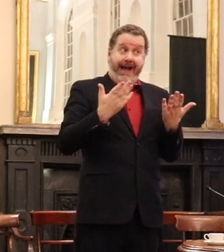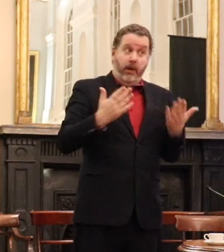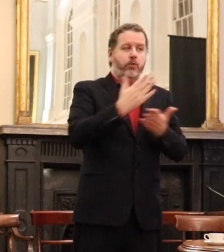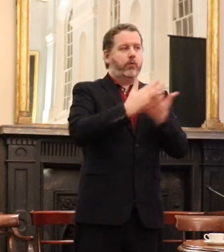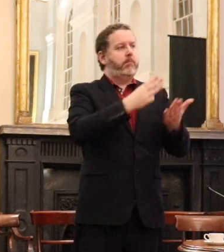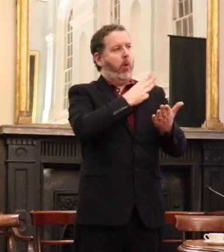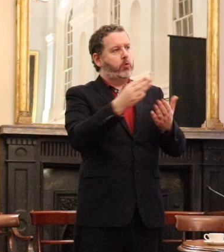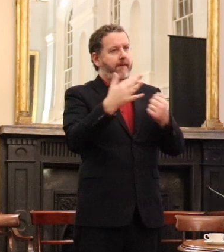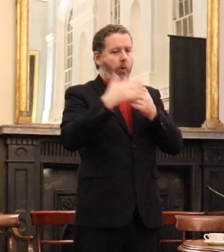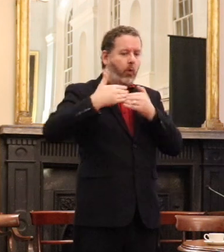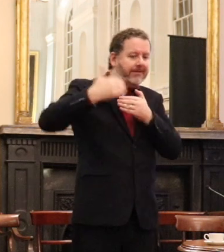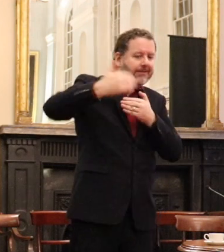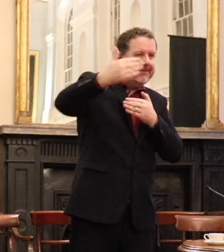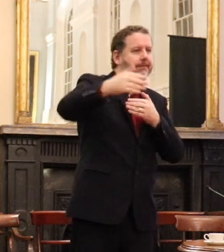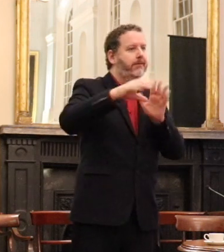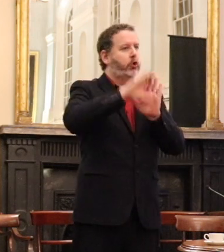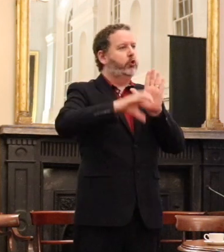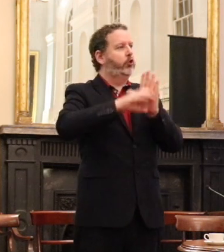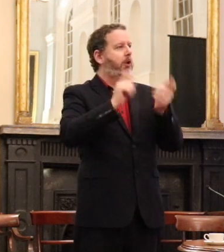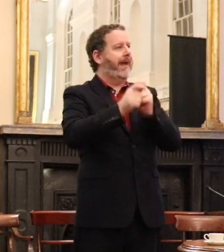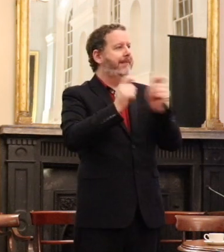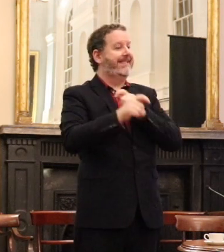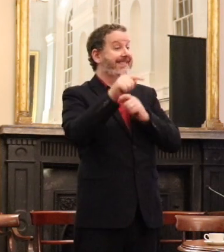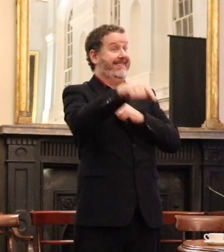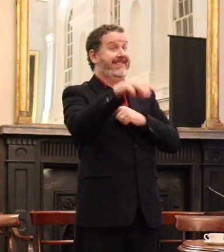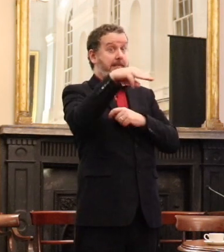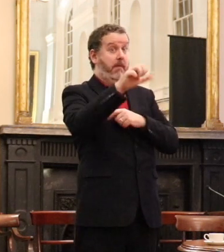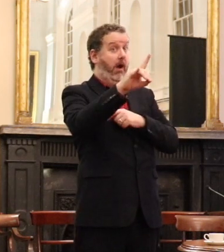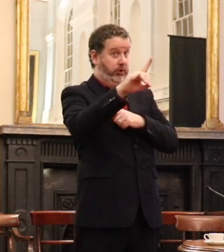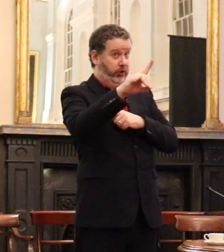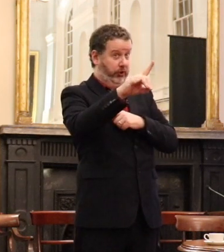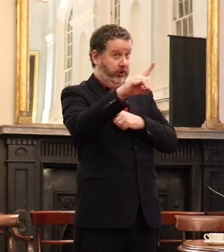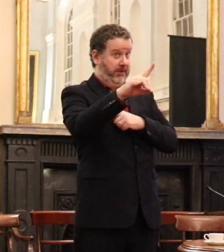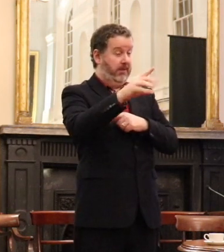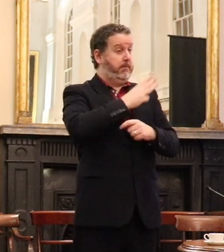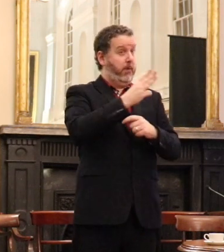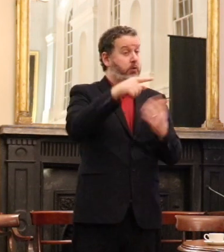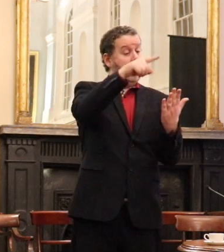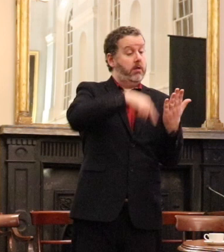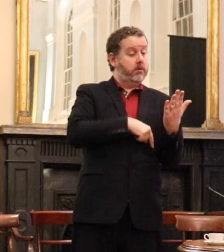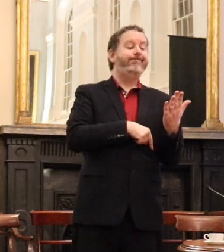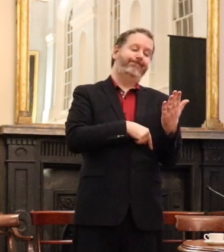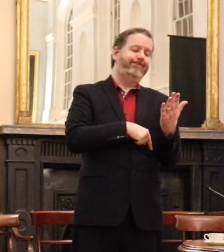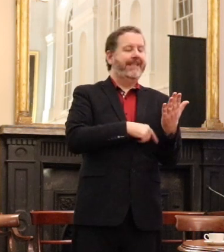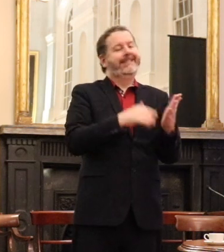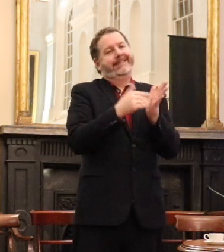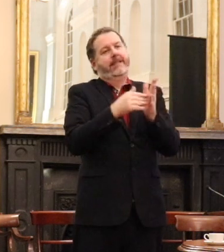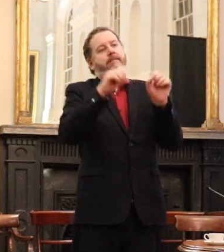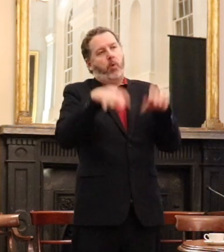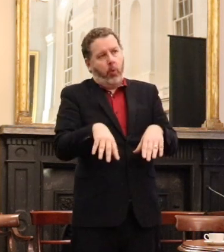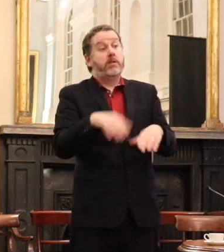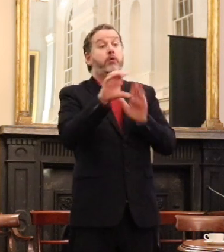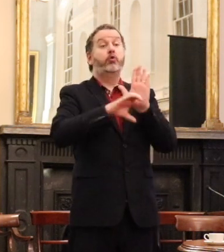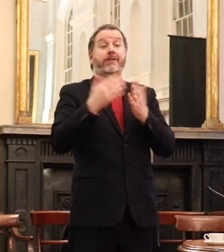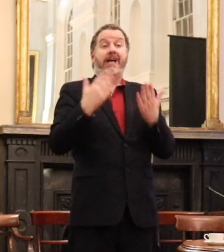that are going to be vocal on next march there's no question about that the outdated sexist language about a woman's work